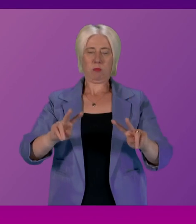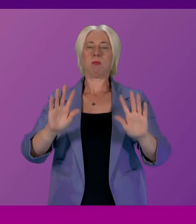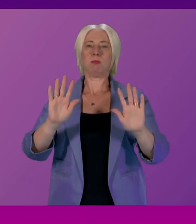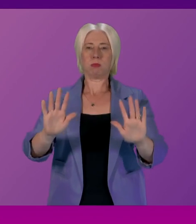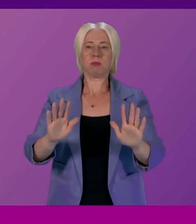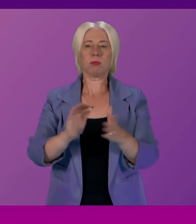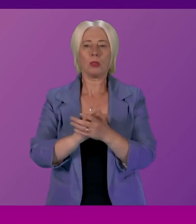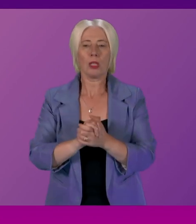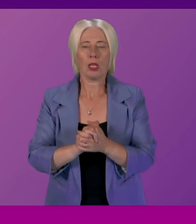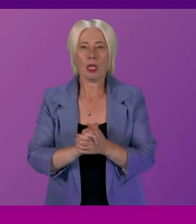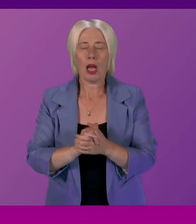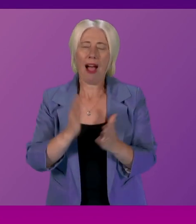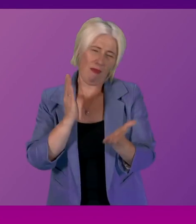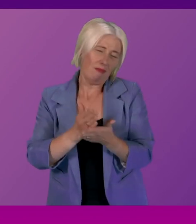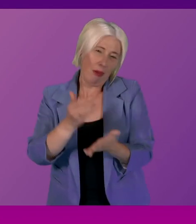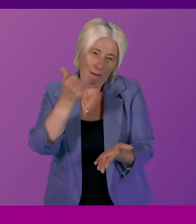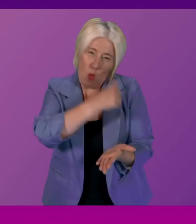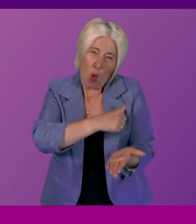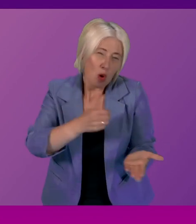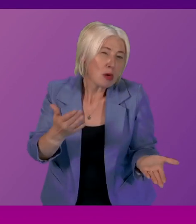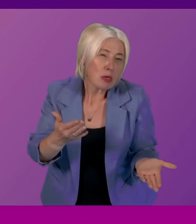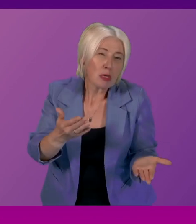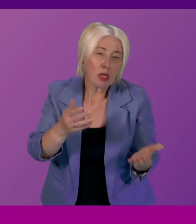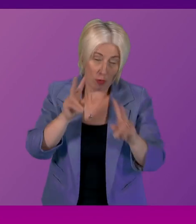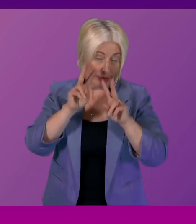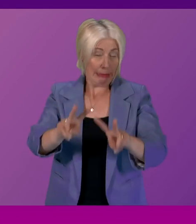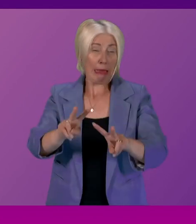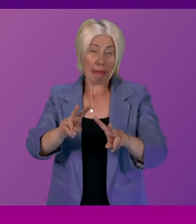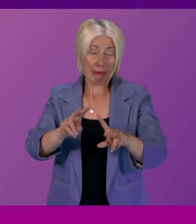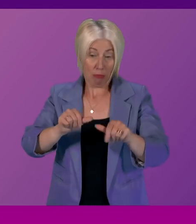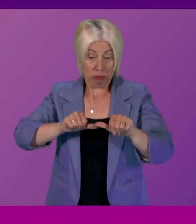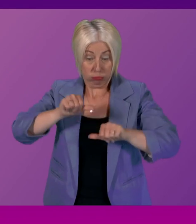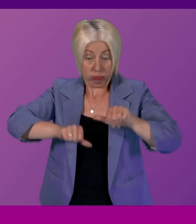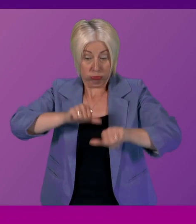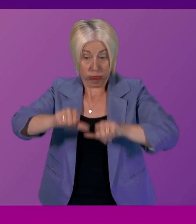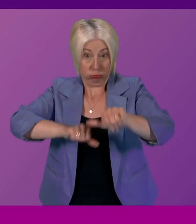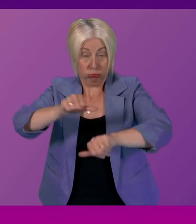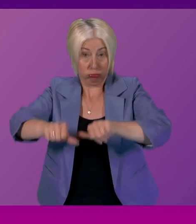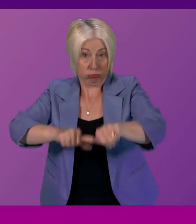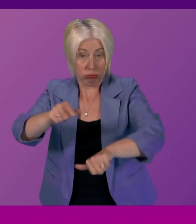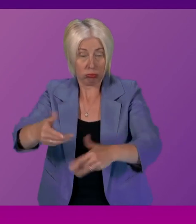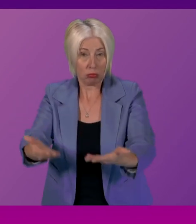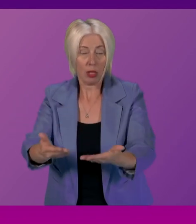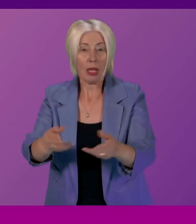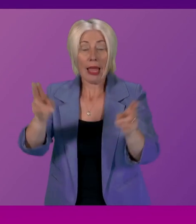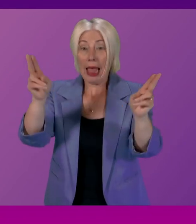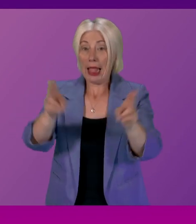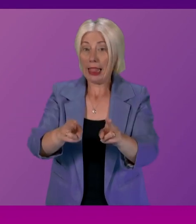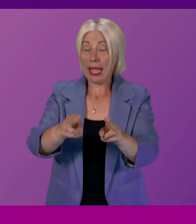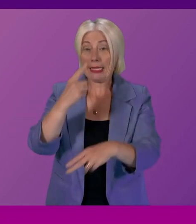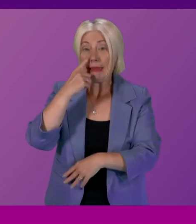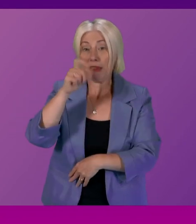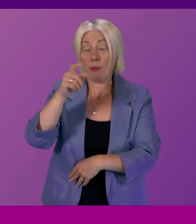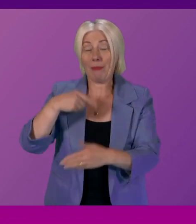of course there is noticeable progress that has been made in relation to the promise fewer young people in care for